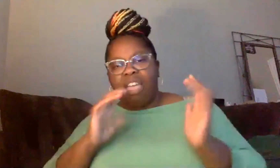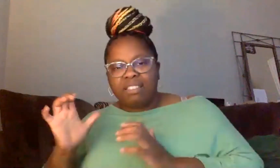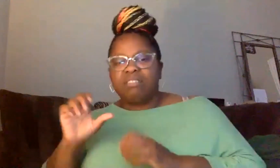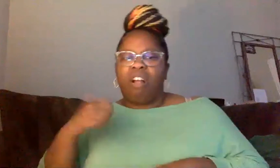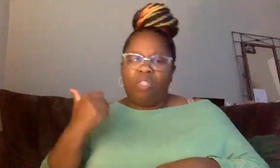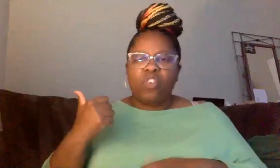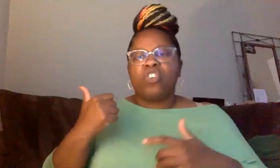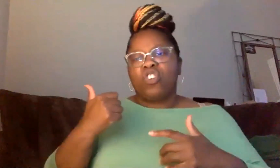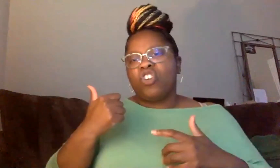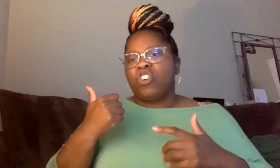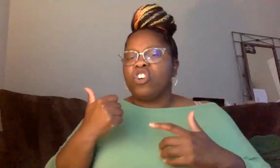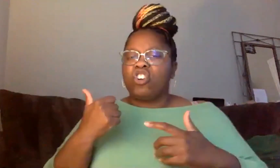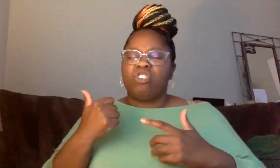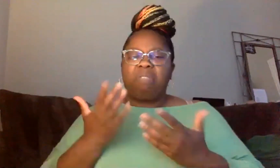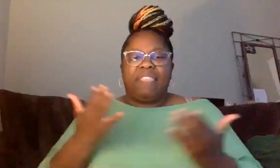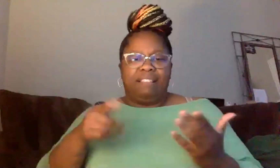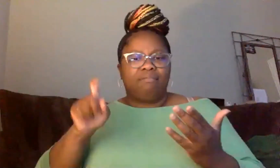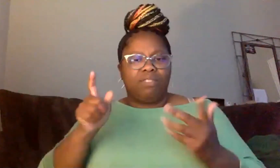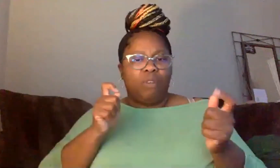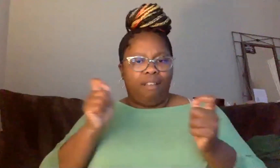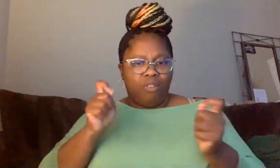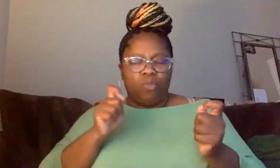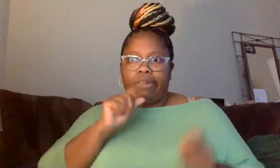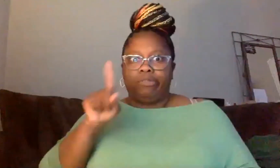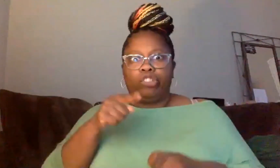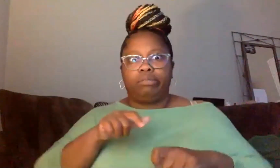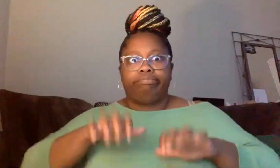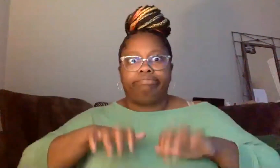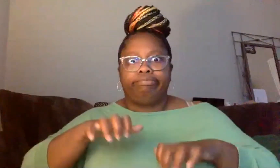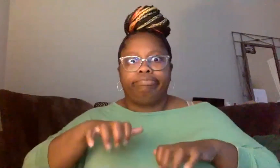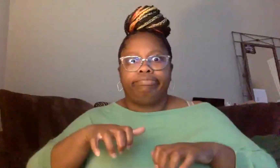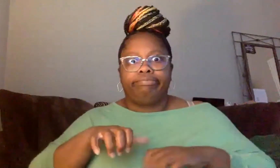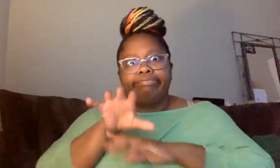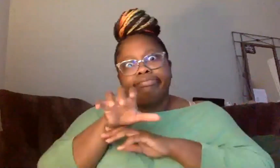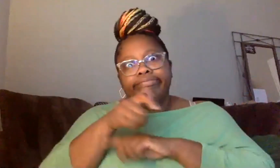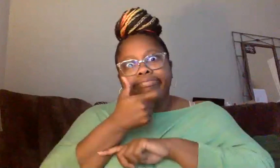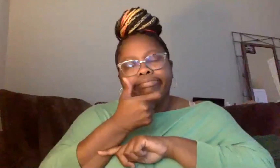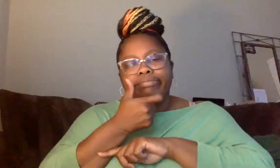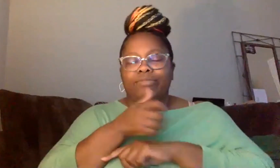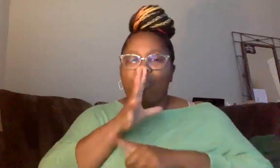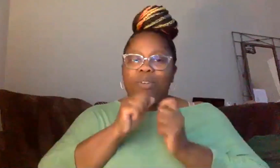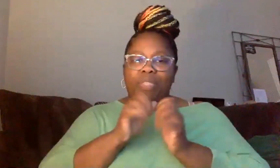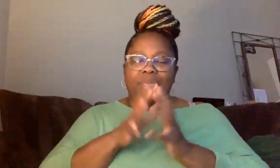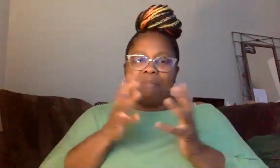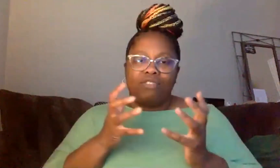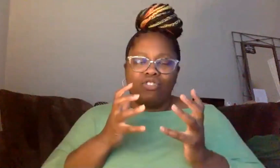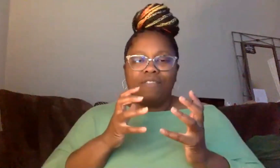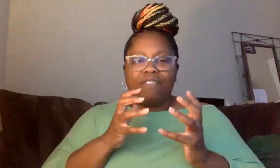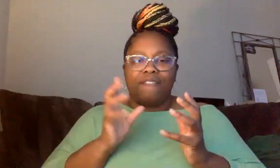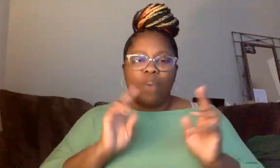other things to deal with other than sitting and talking with a bunch of folks.